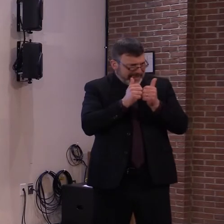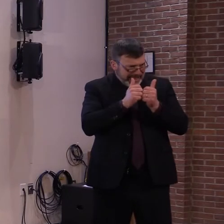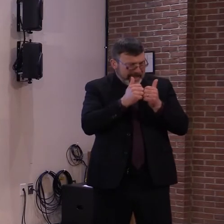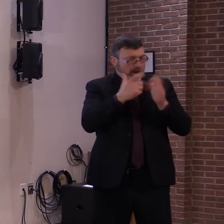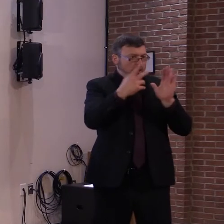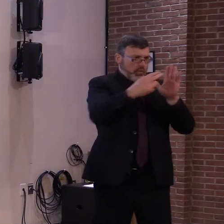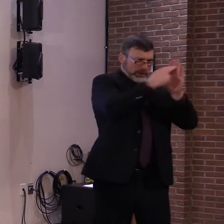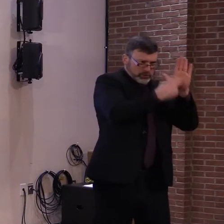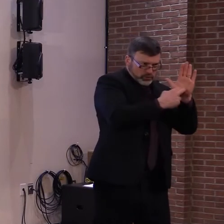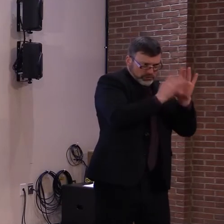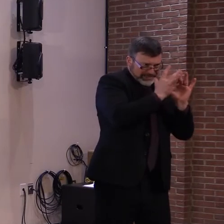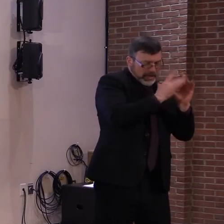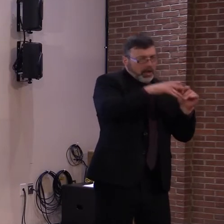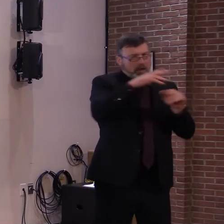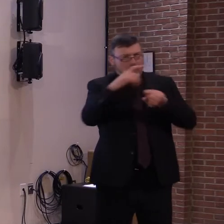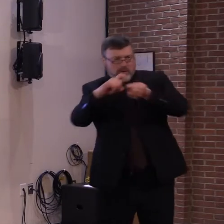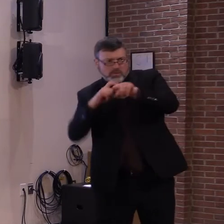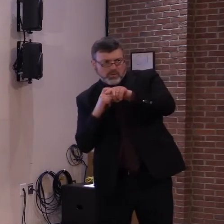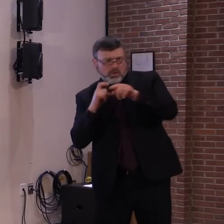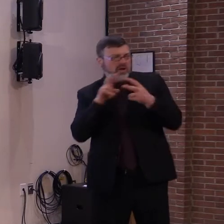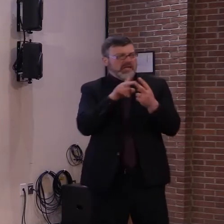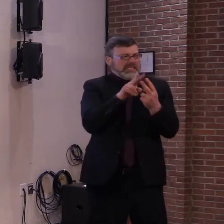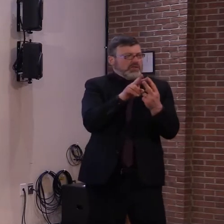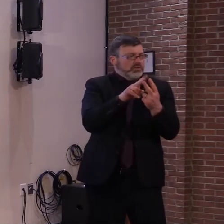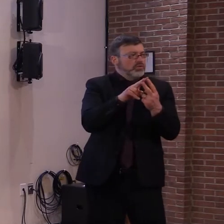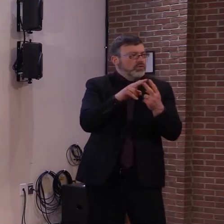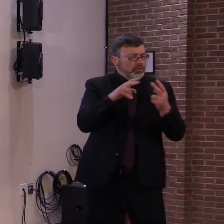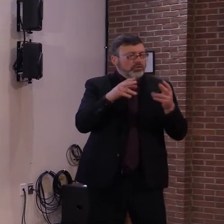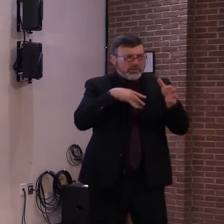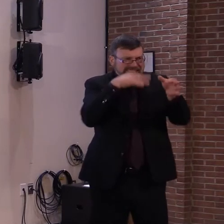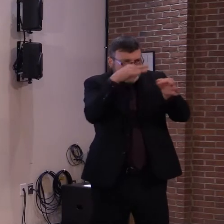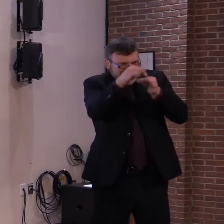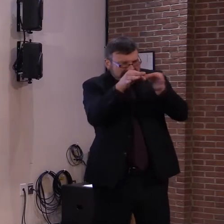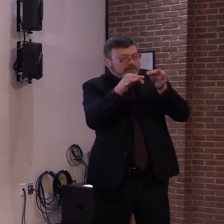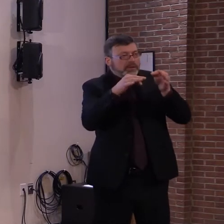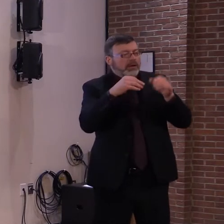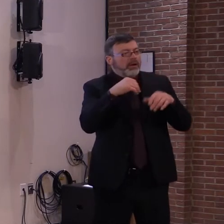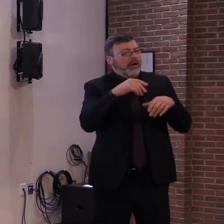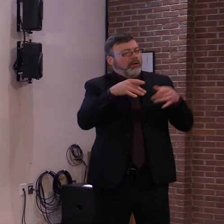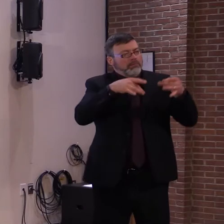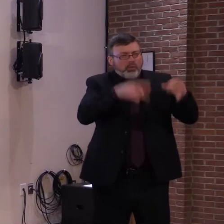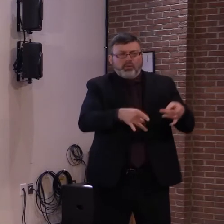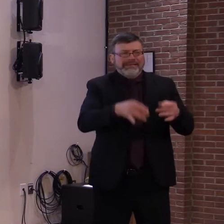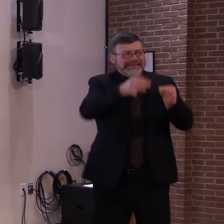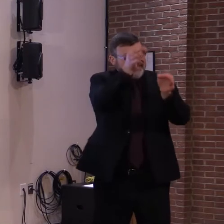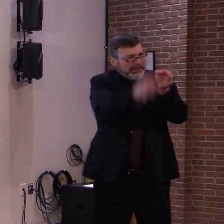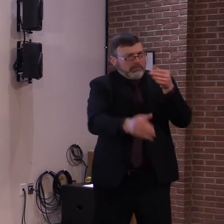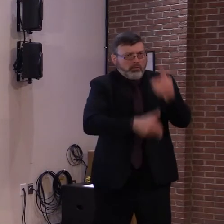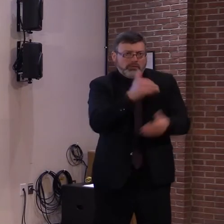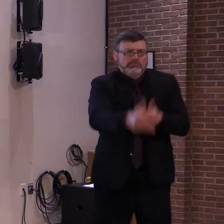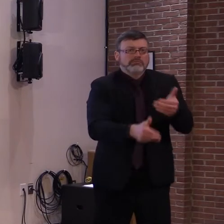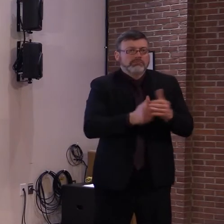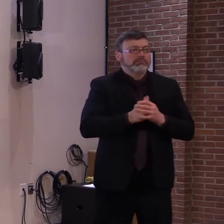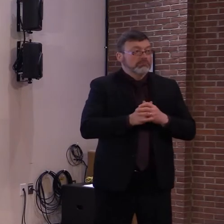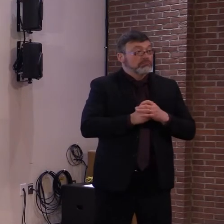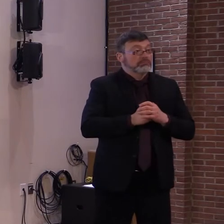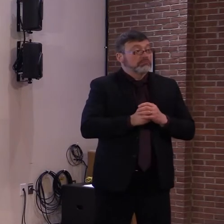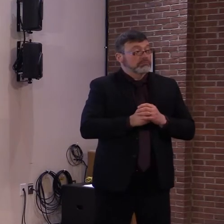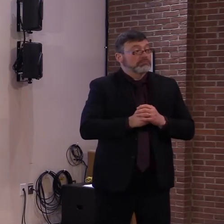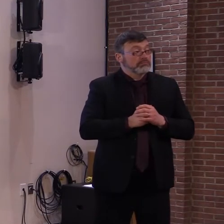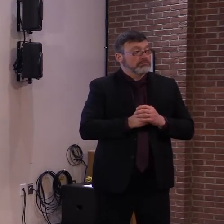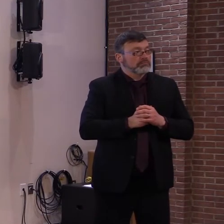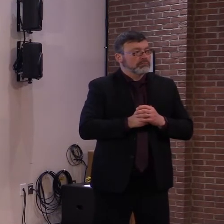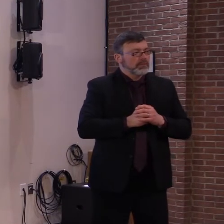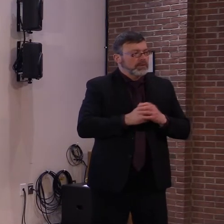Vermonters their appointments as efficiently as possible. I want to be very clear about